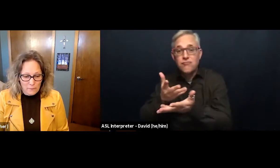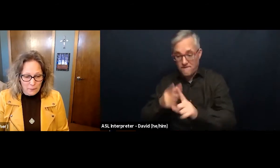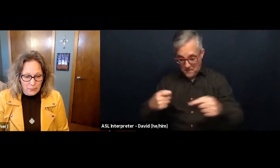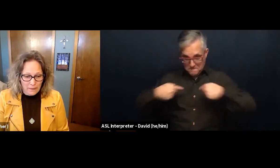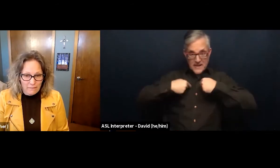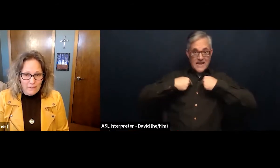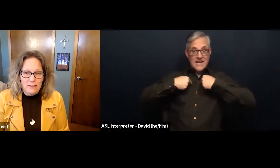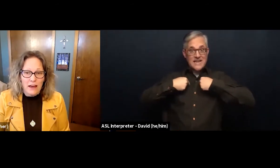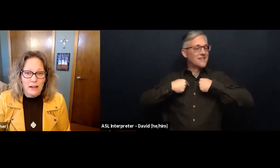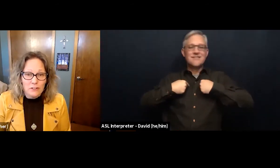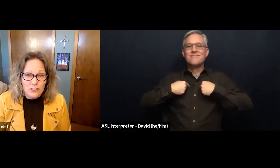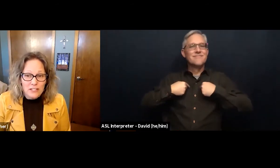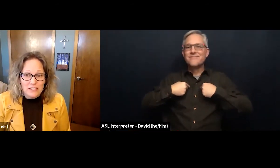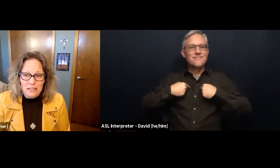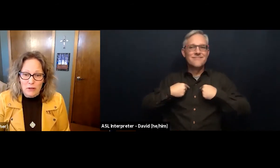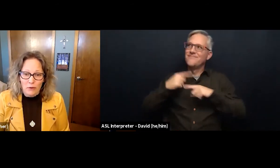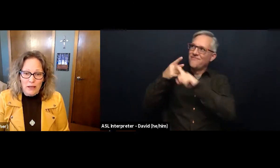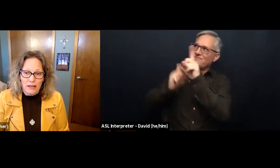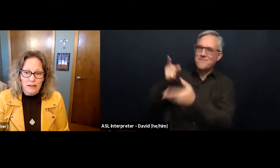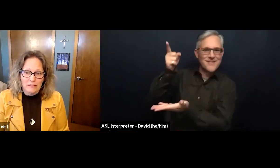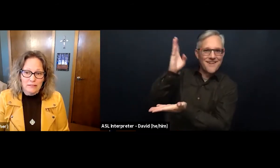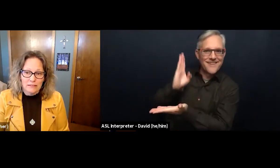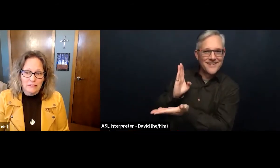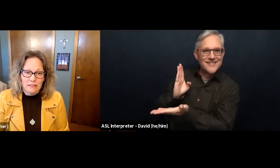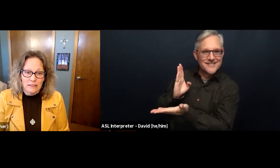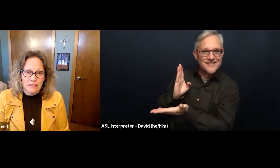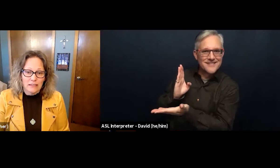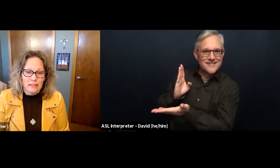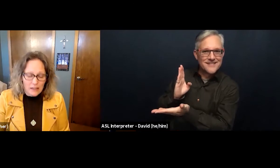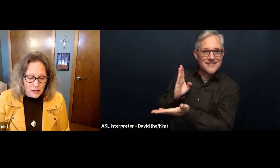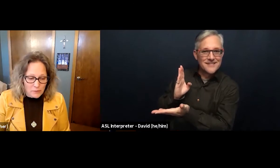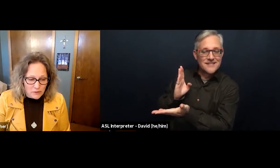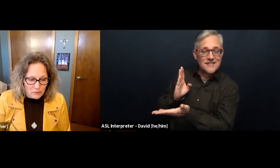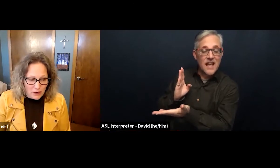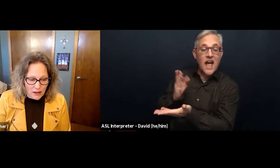And the energy to keep going comes from God.